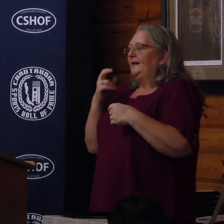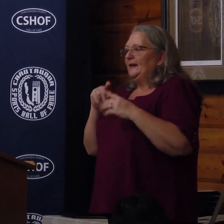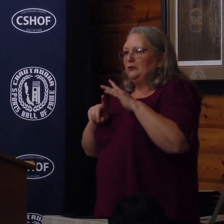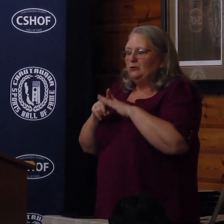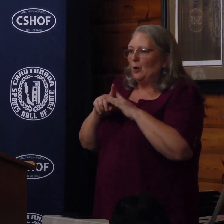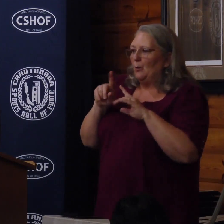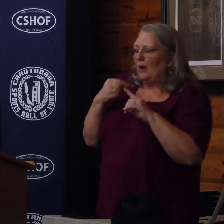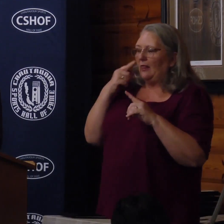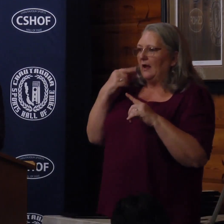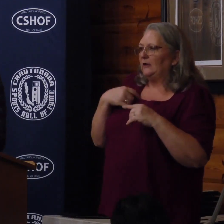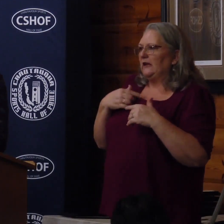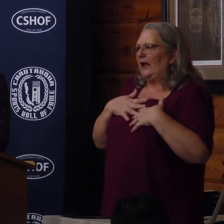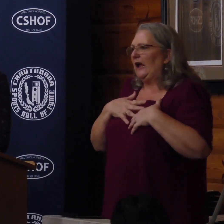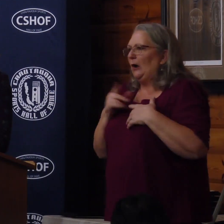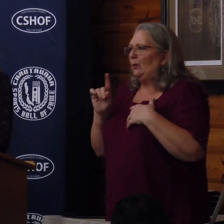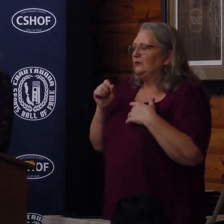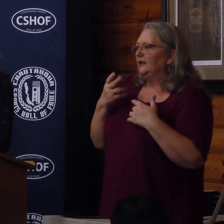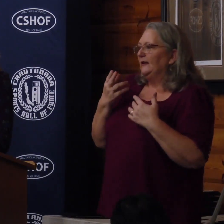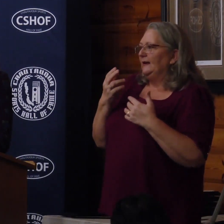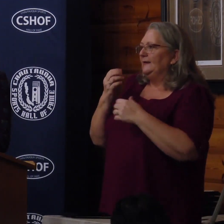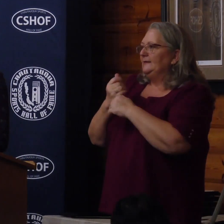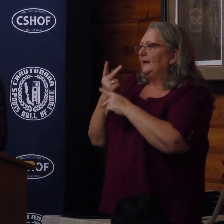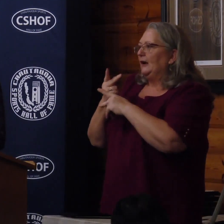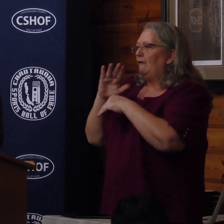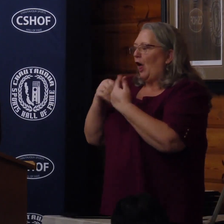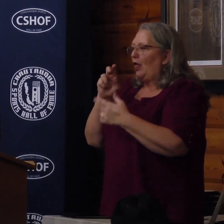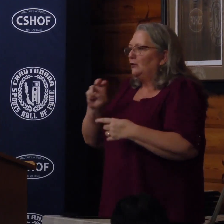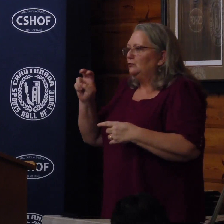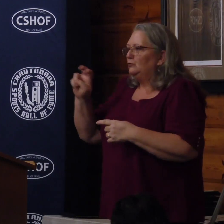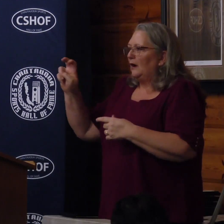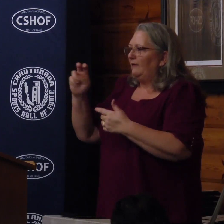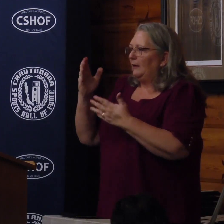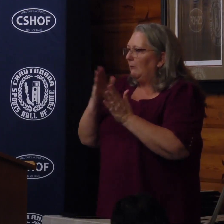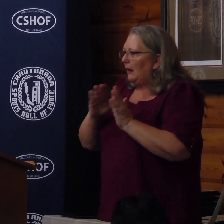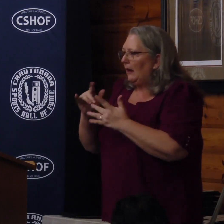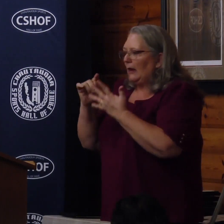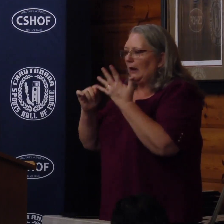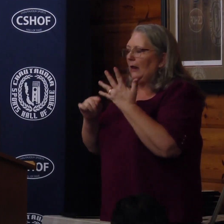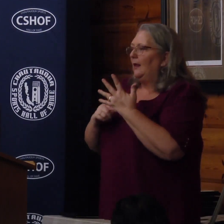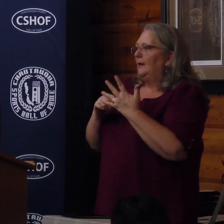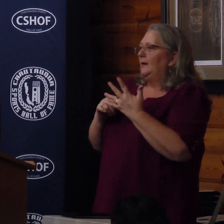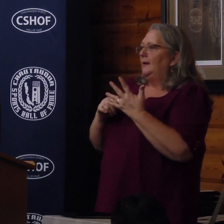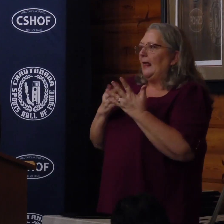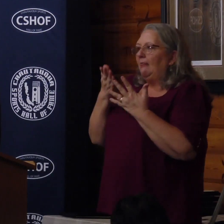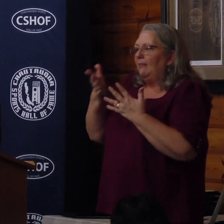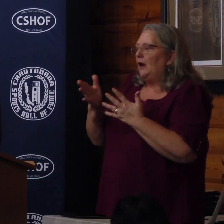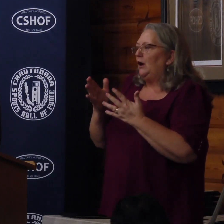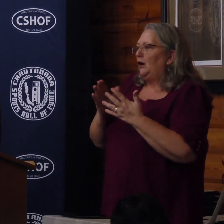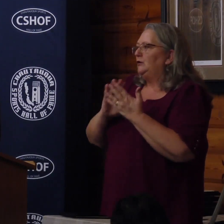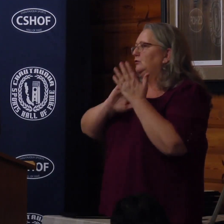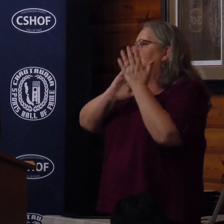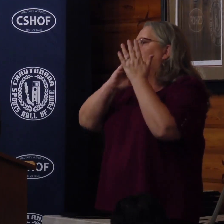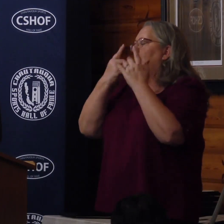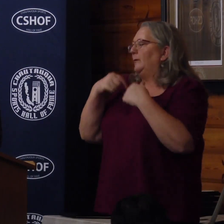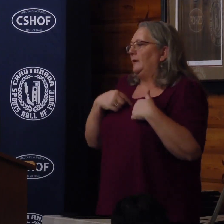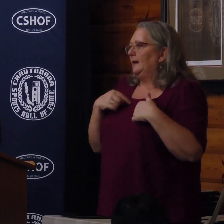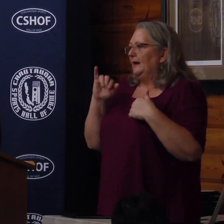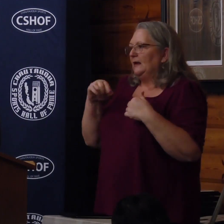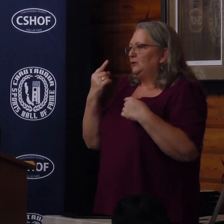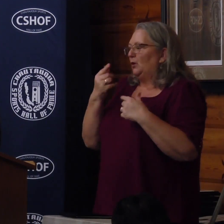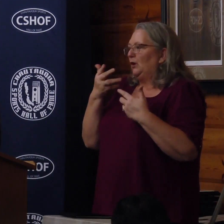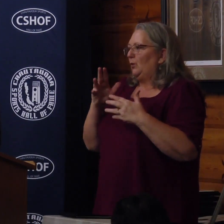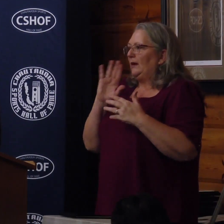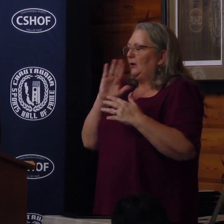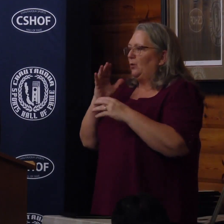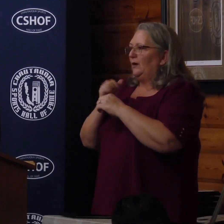taking care of all the logistics of traveling and competing, and just being there to cheer for me. That was the only way he was going to get